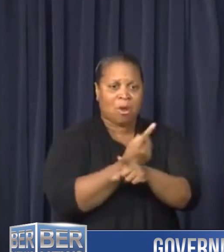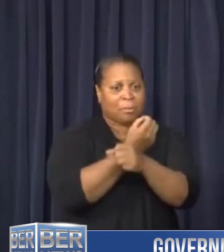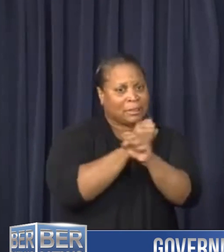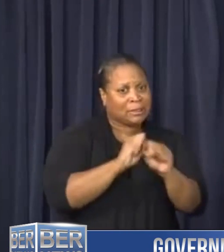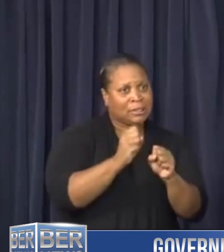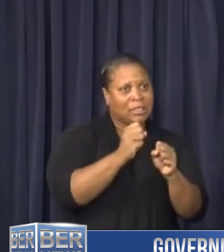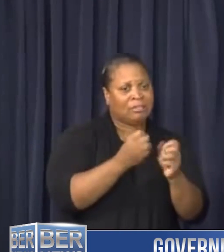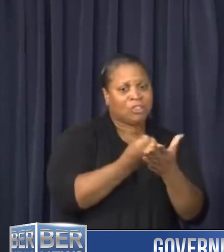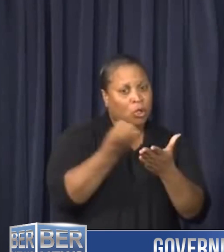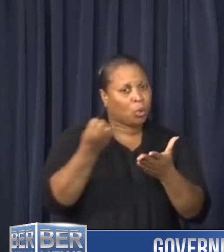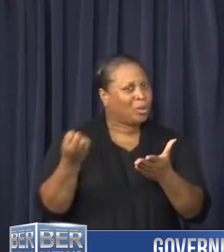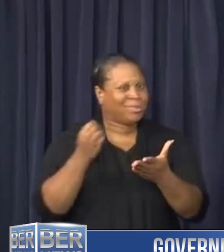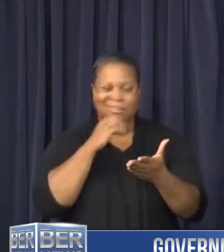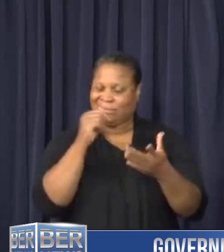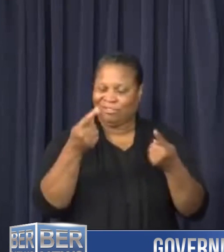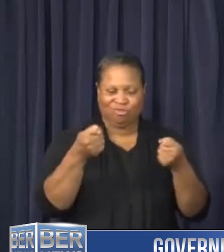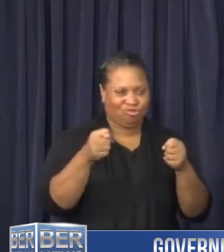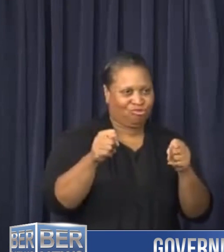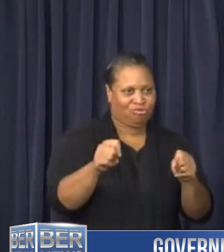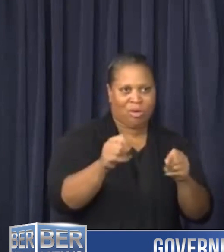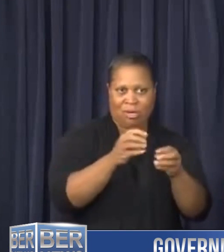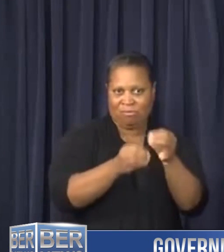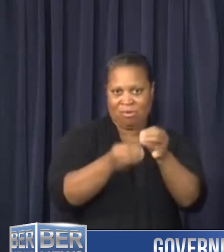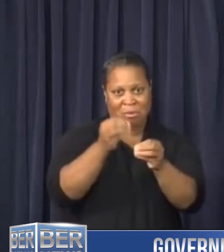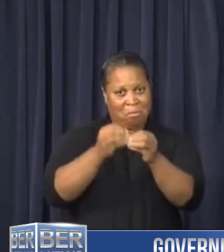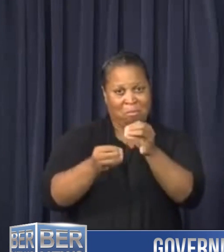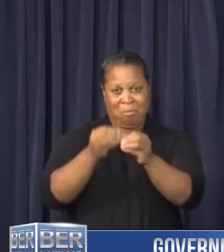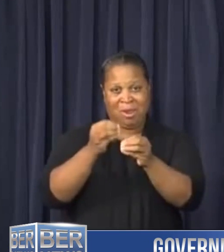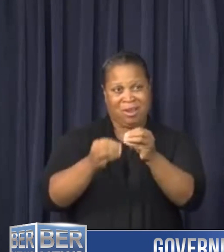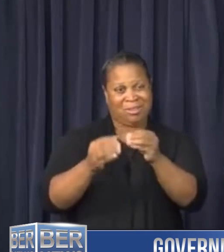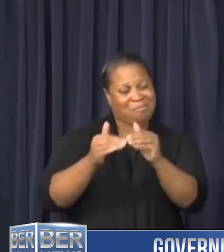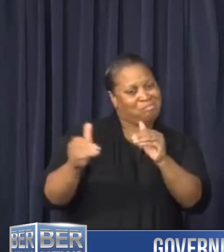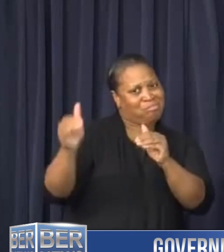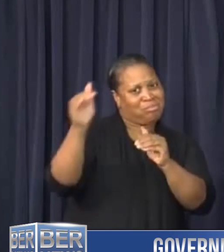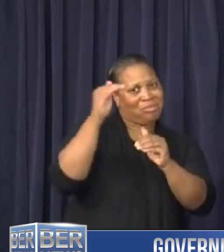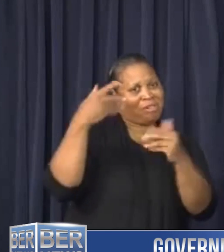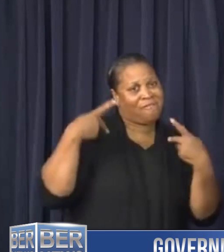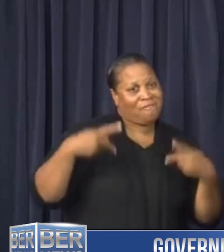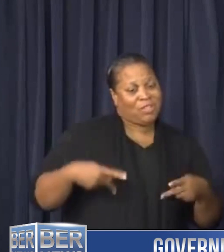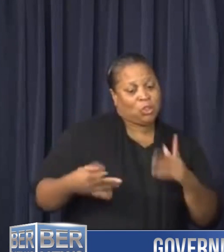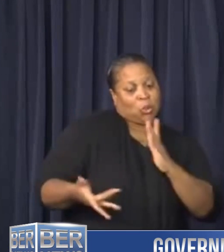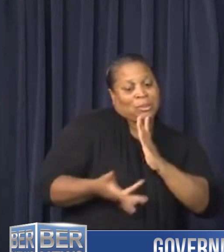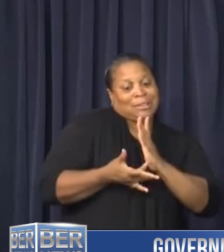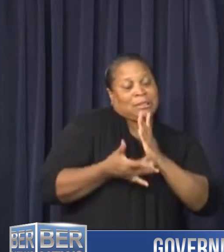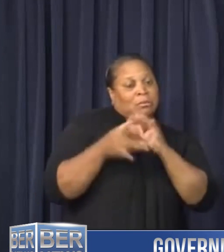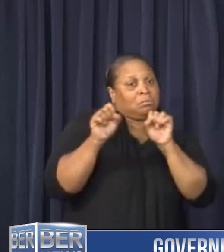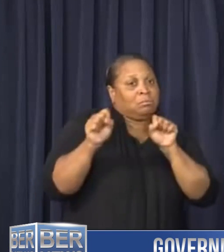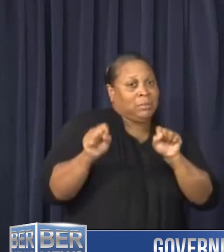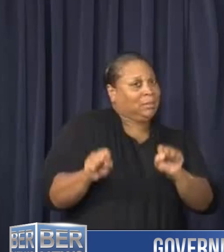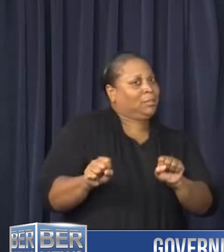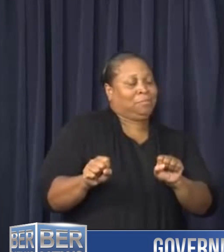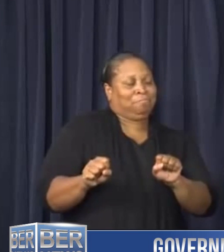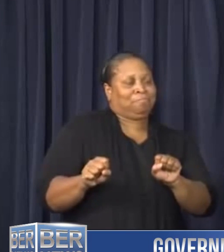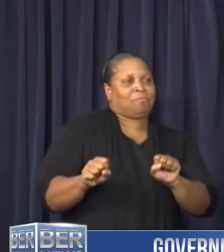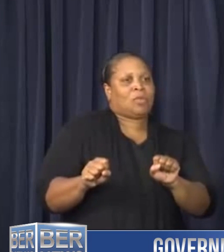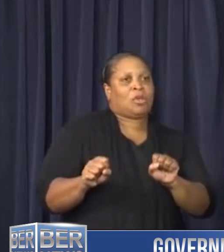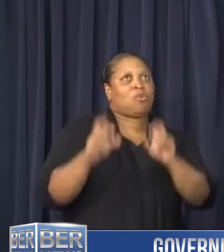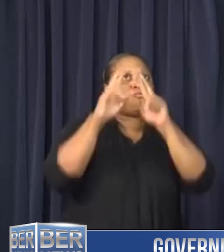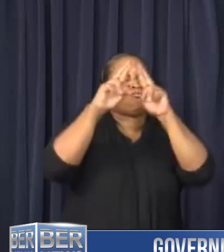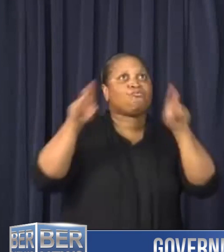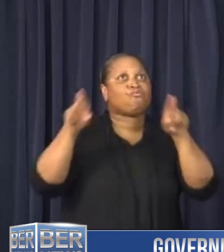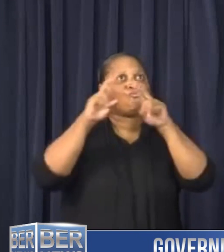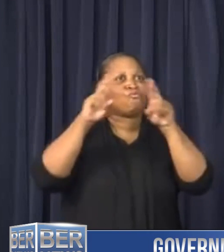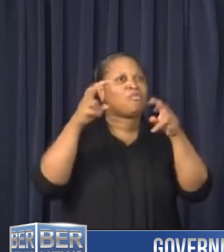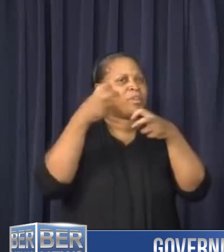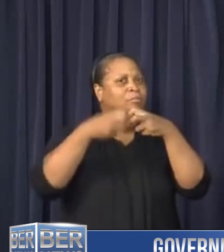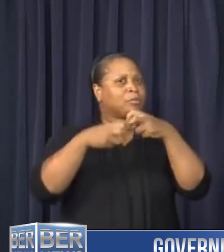And again, do not attempt any repairs that are beyond your physical or technical ability. Roofing issues